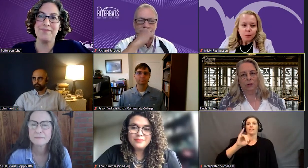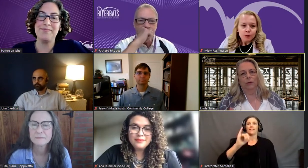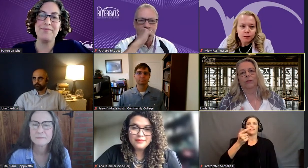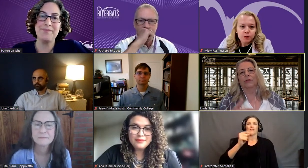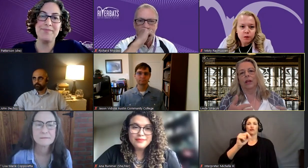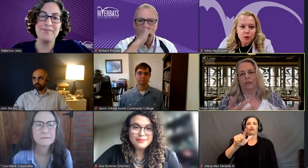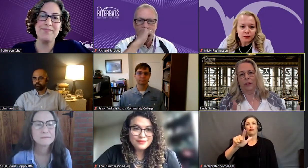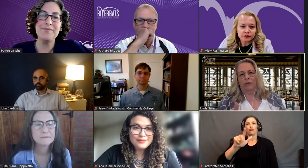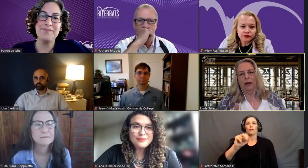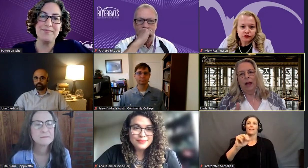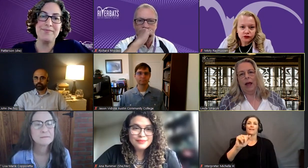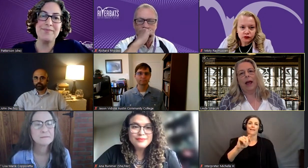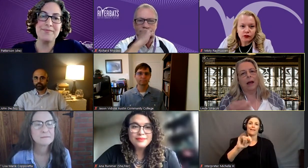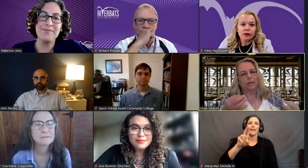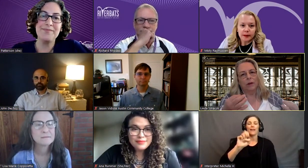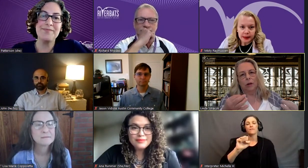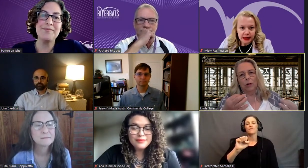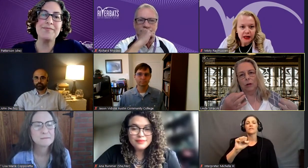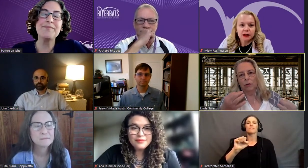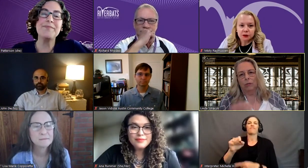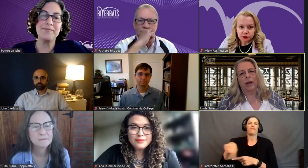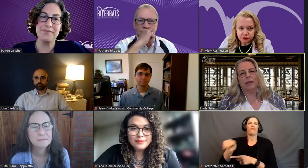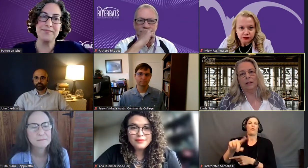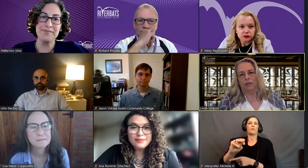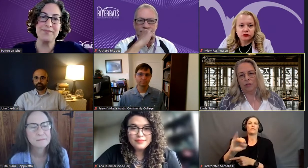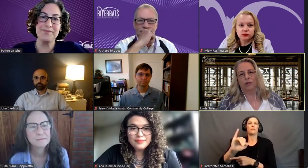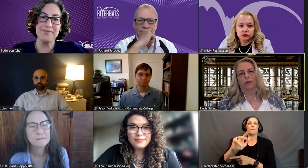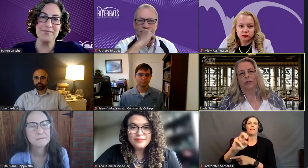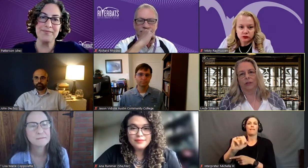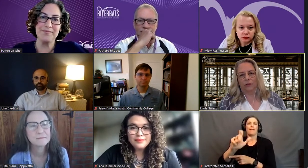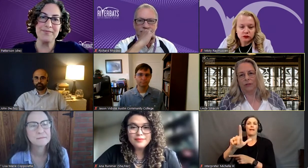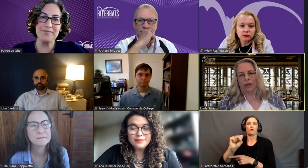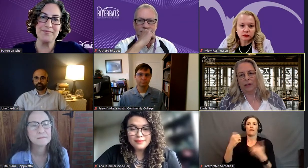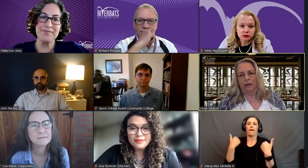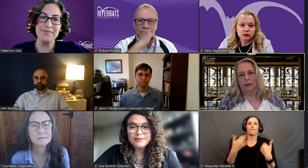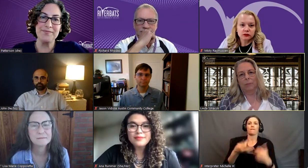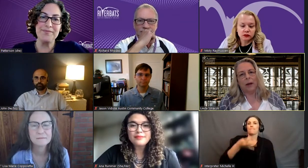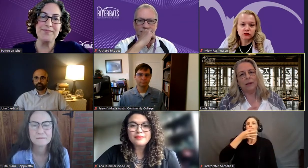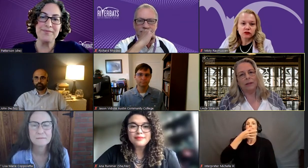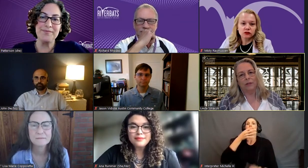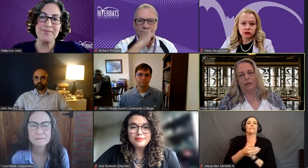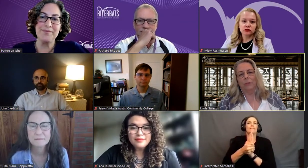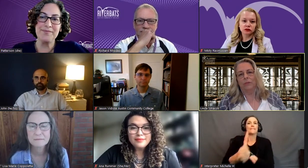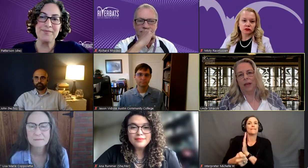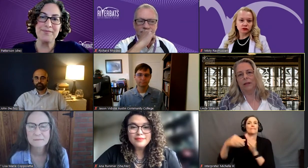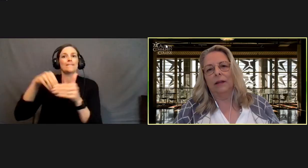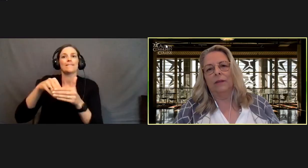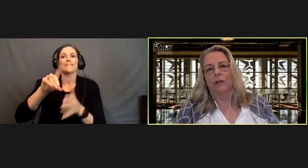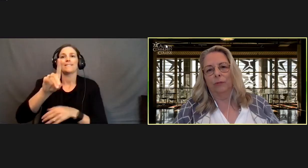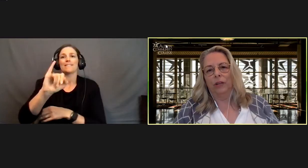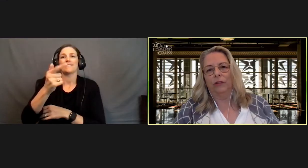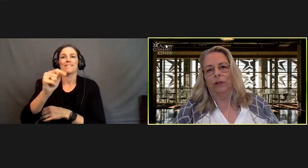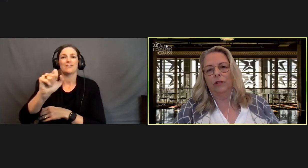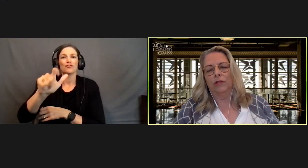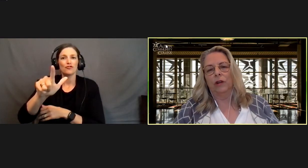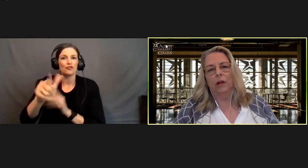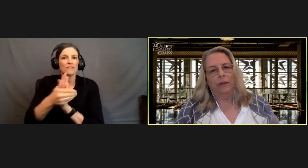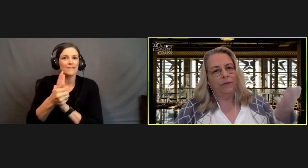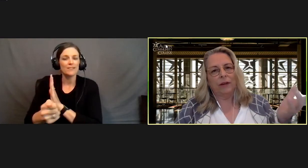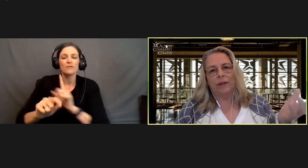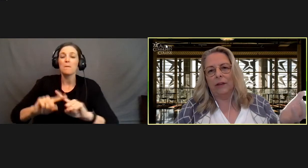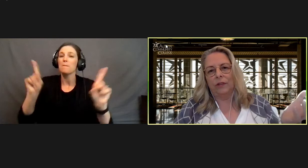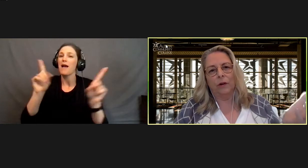millennials, etc. have great digital skill set. But there's some data, there's research,